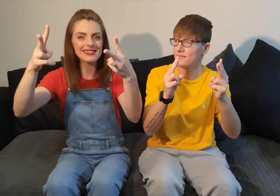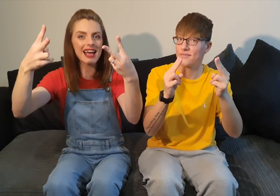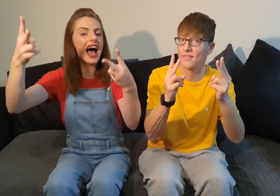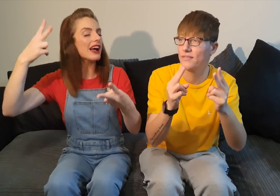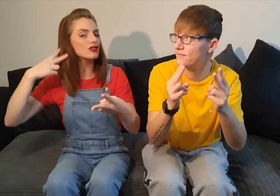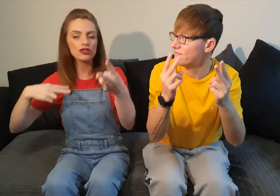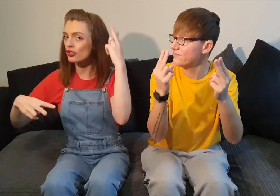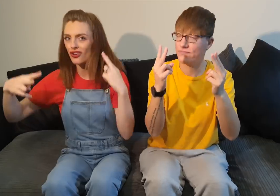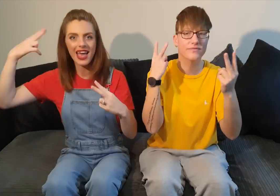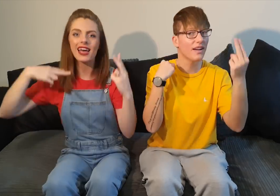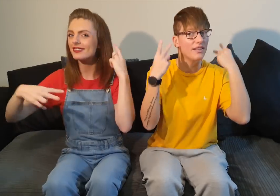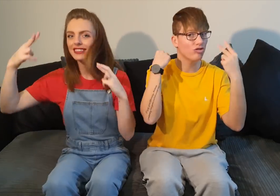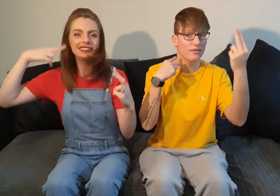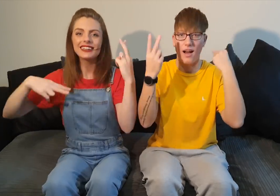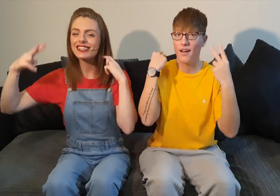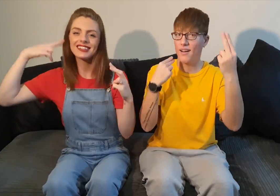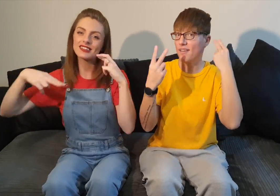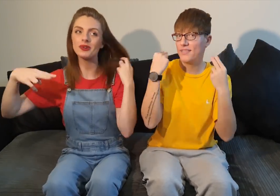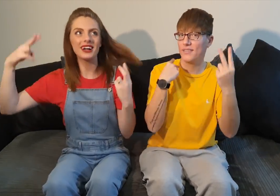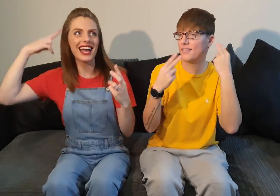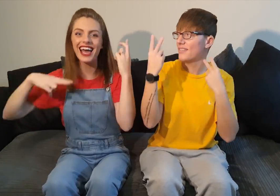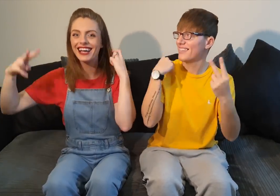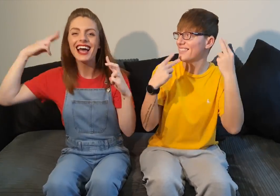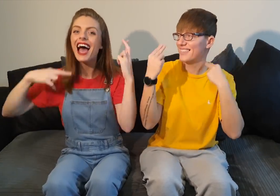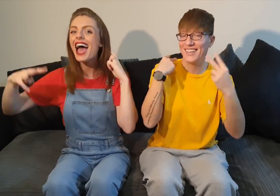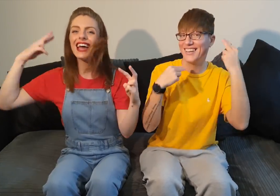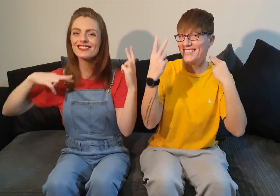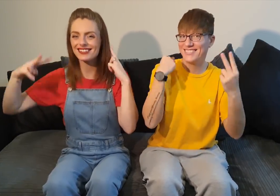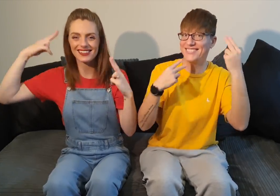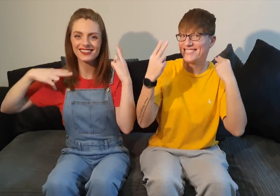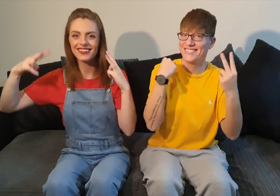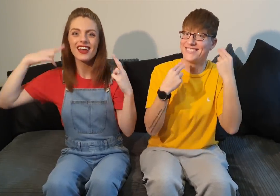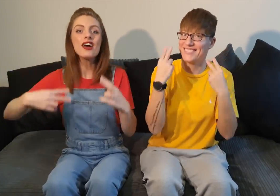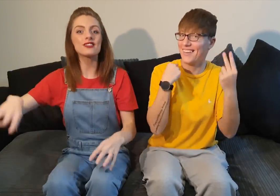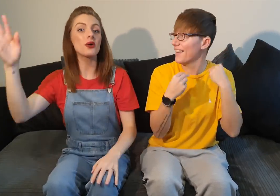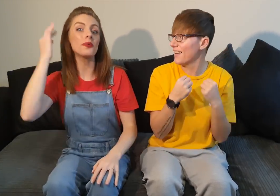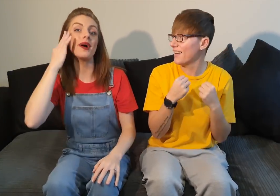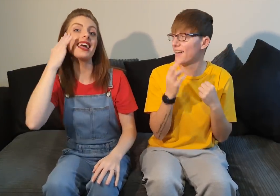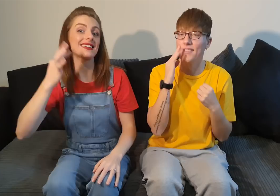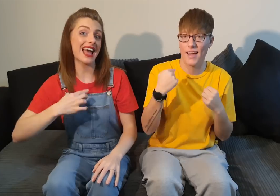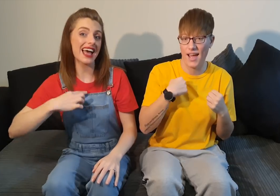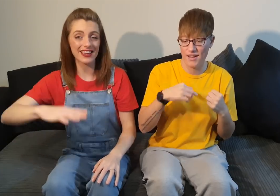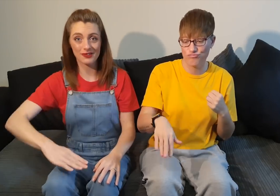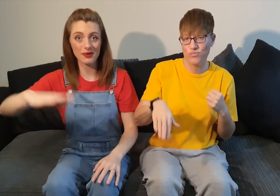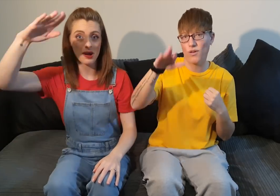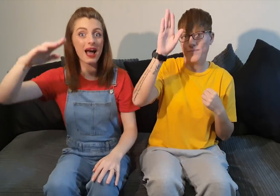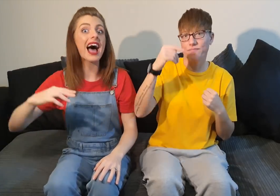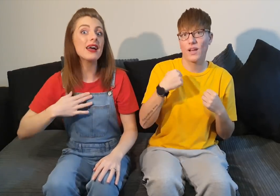and just touch your hair hair is hairdresser this when i grow up i